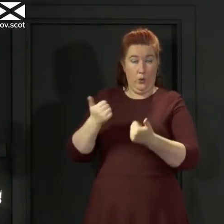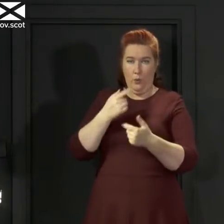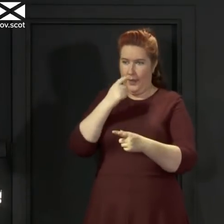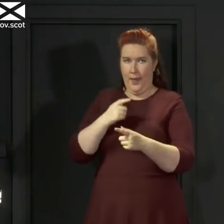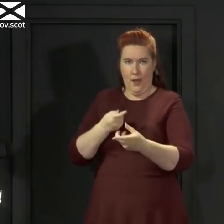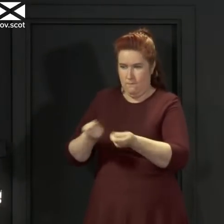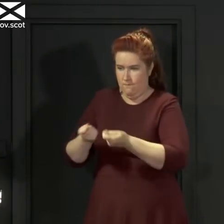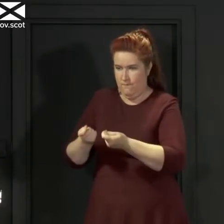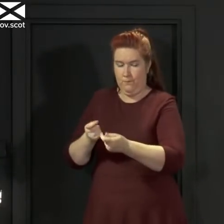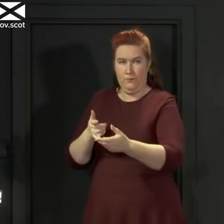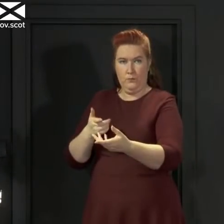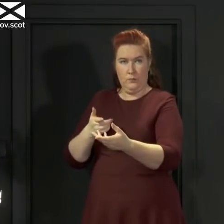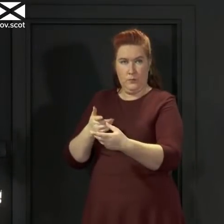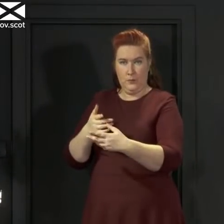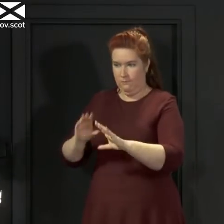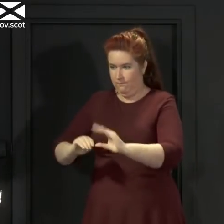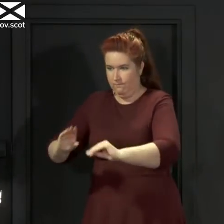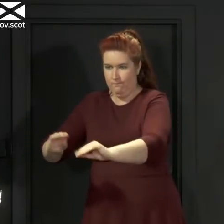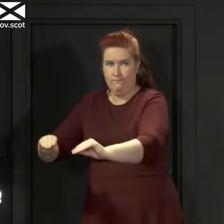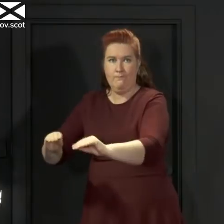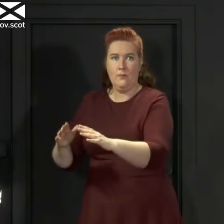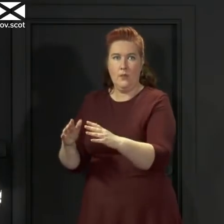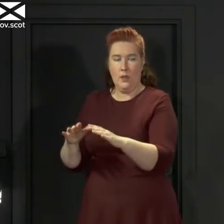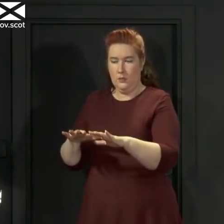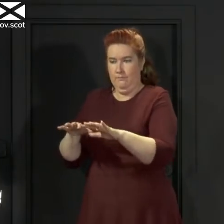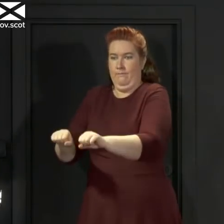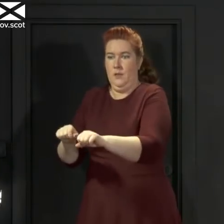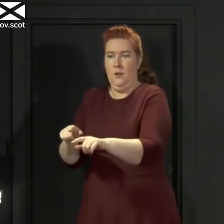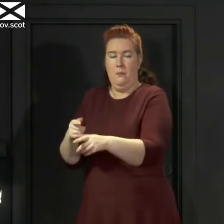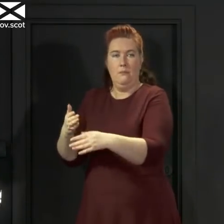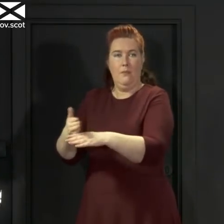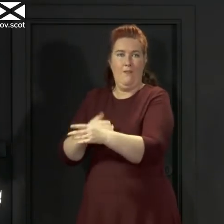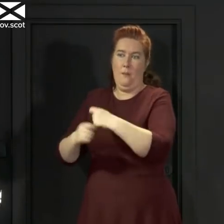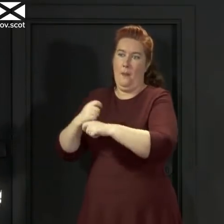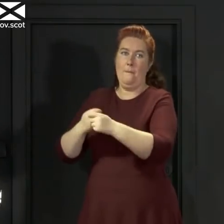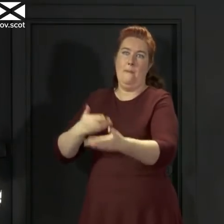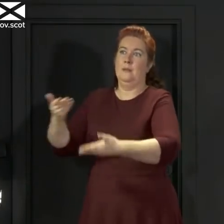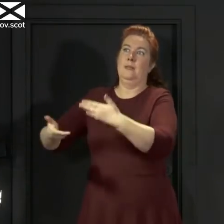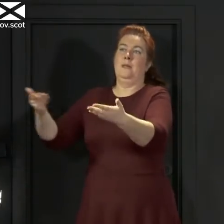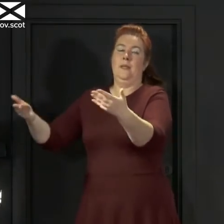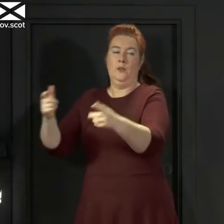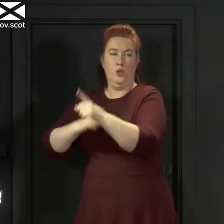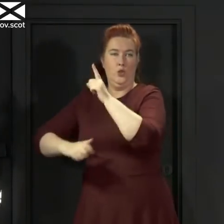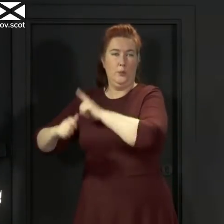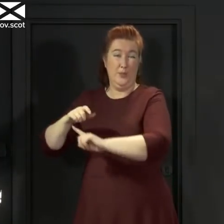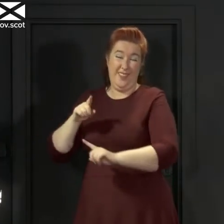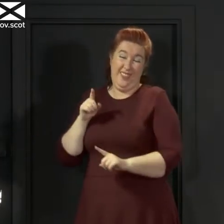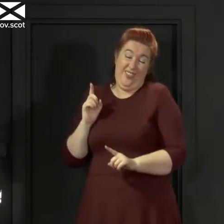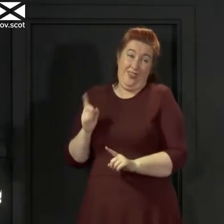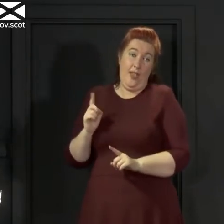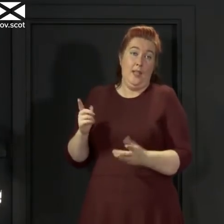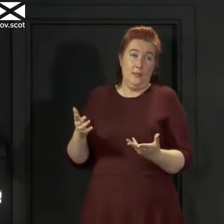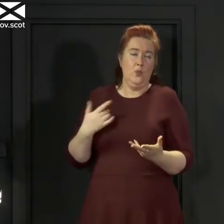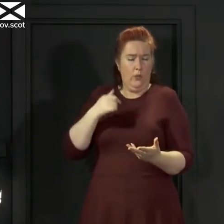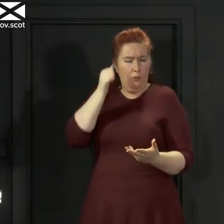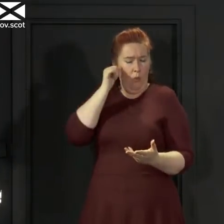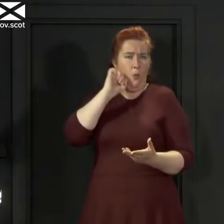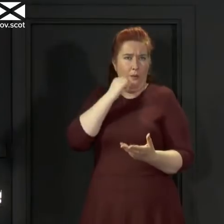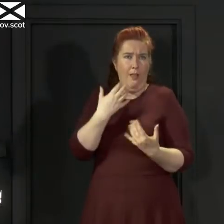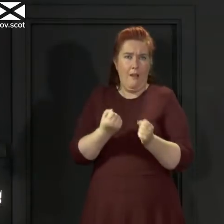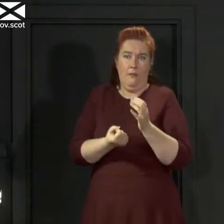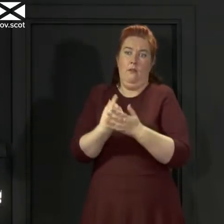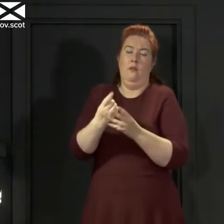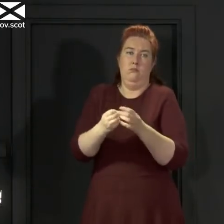to keep those outbreaks under control and to stop them running into wider community transmission and that really is what we are looking at